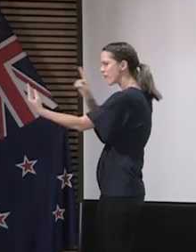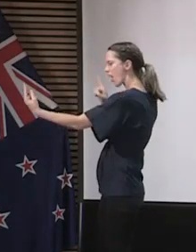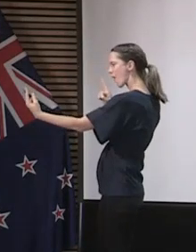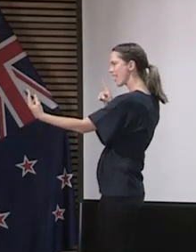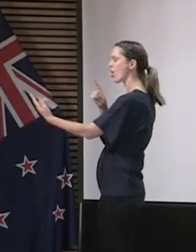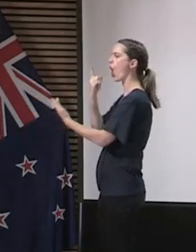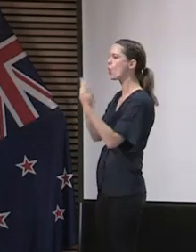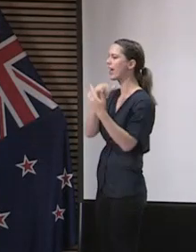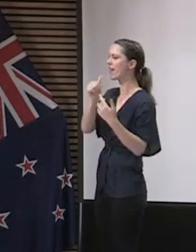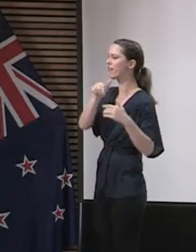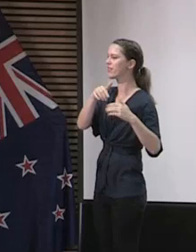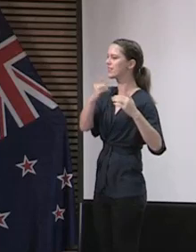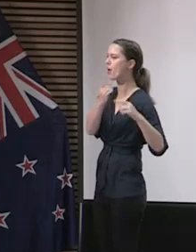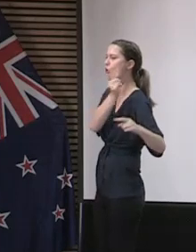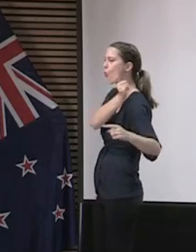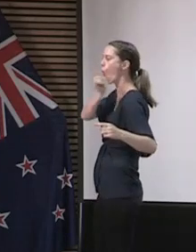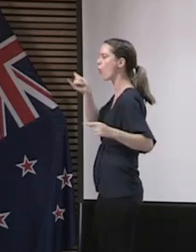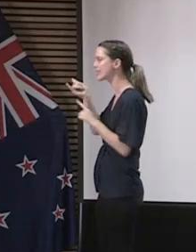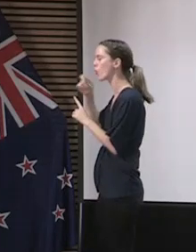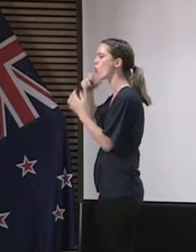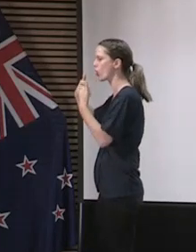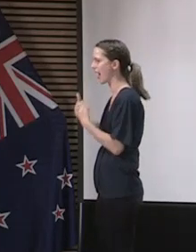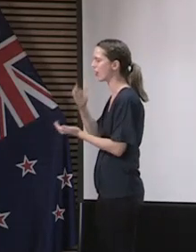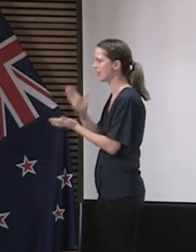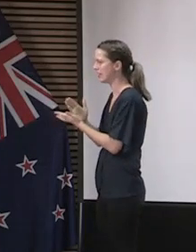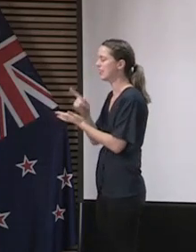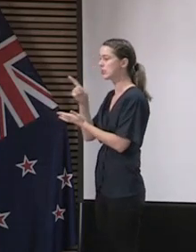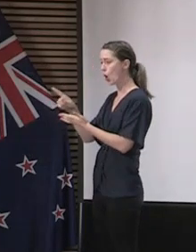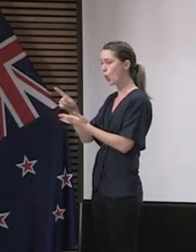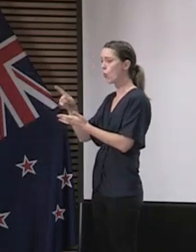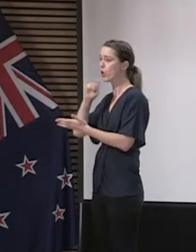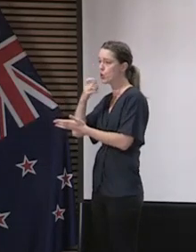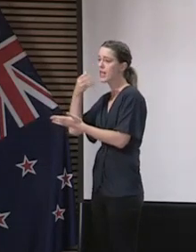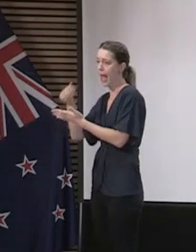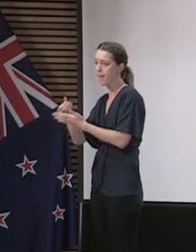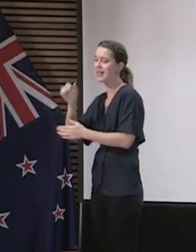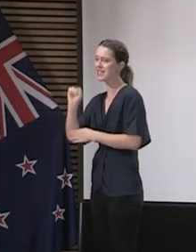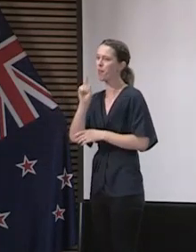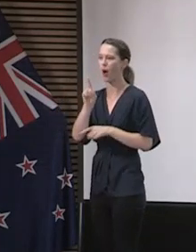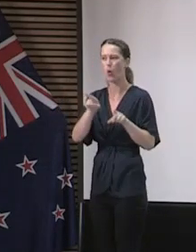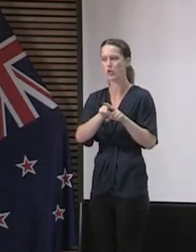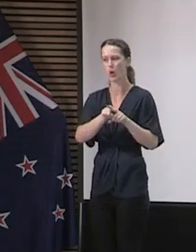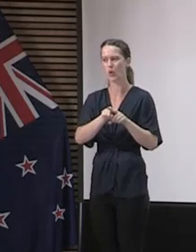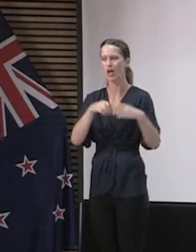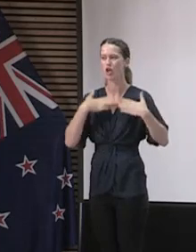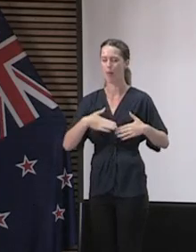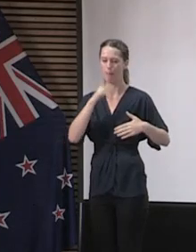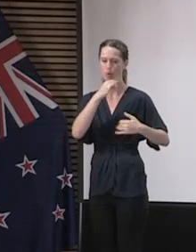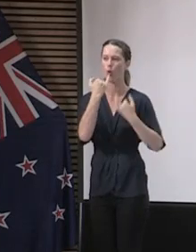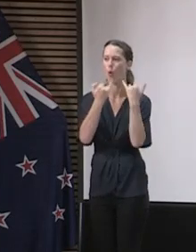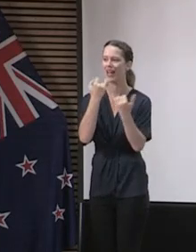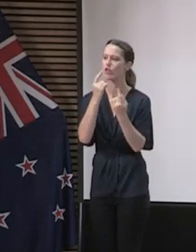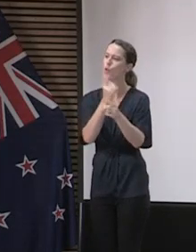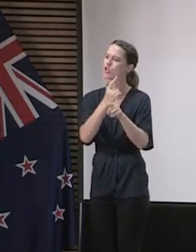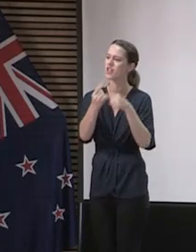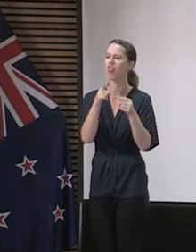So there are frailties with the system. We're still working on it. We want it to supplement what we're already doing. But the first phases of what you'll see in New